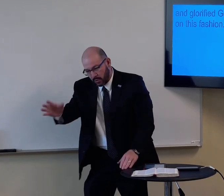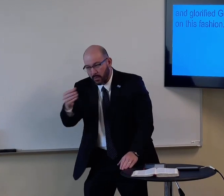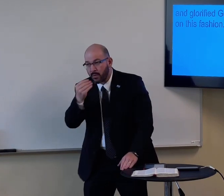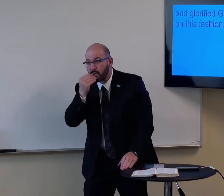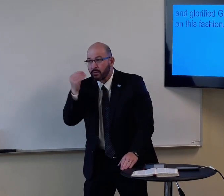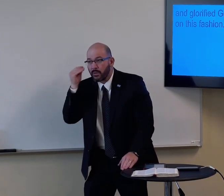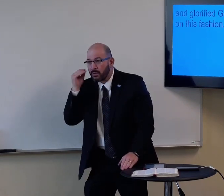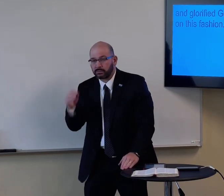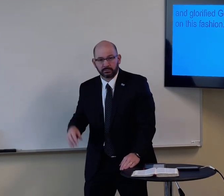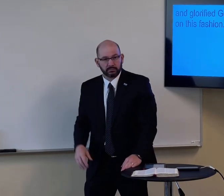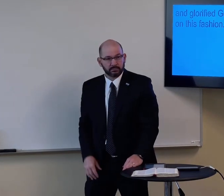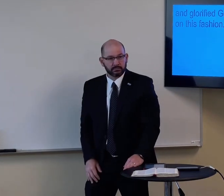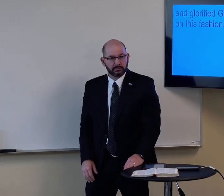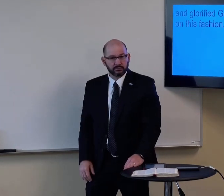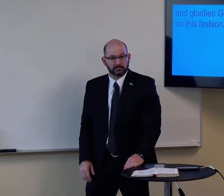and go to your home.